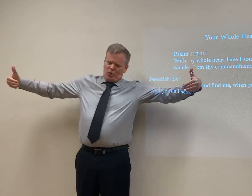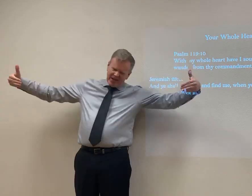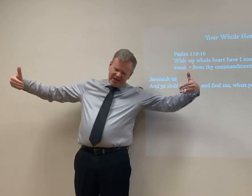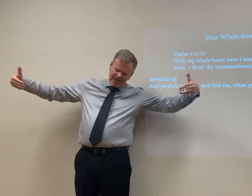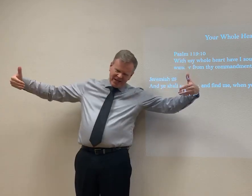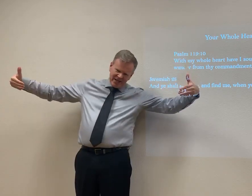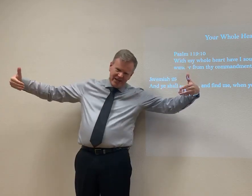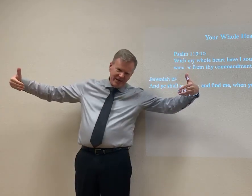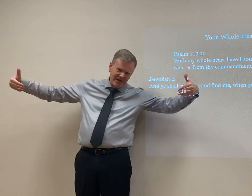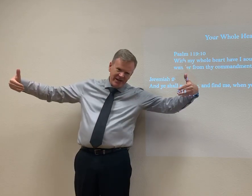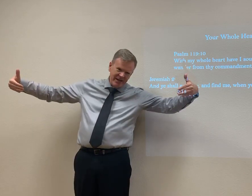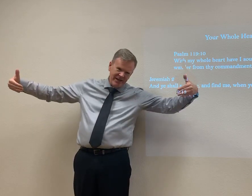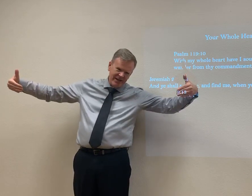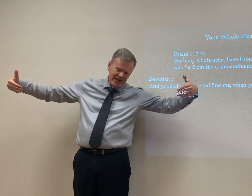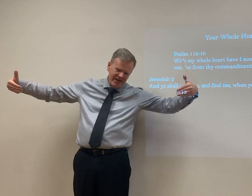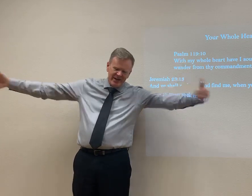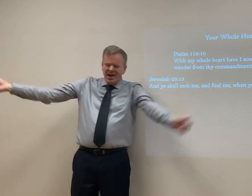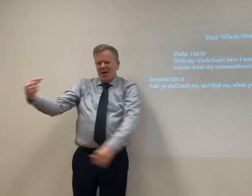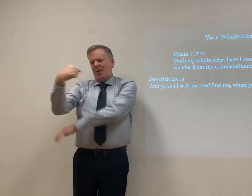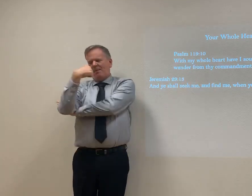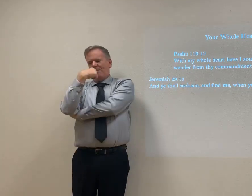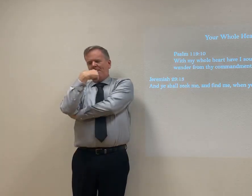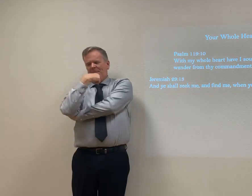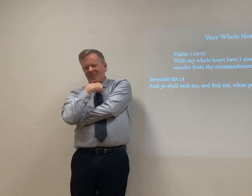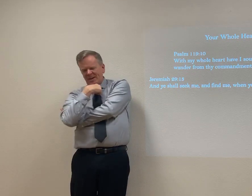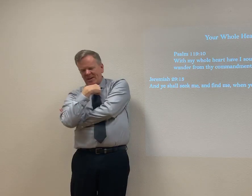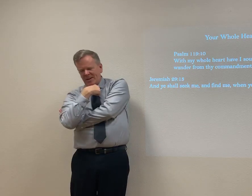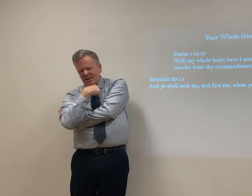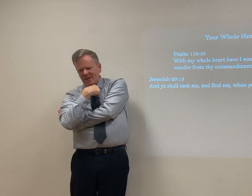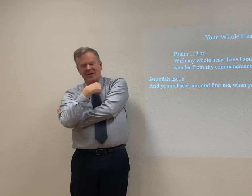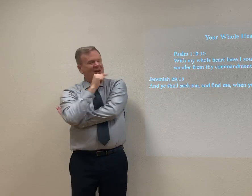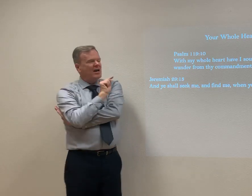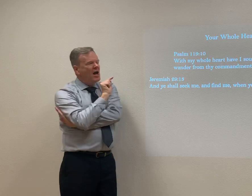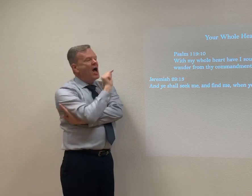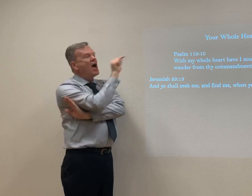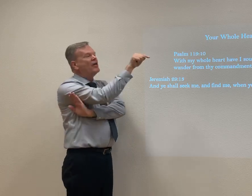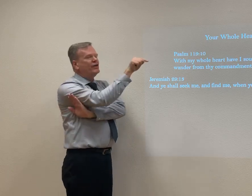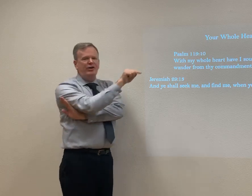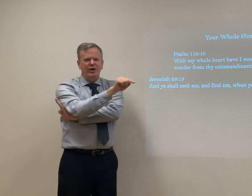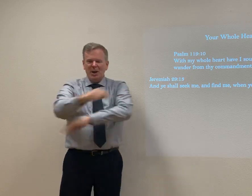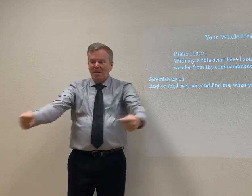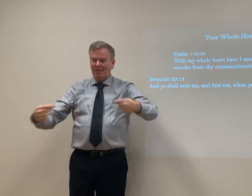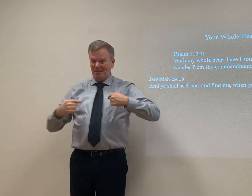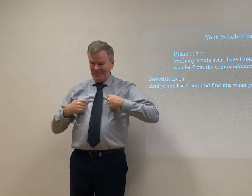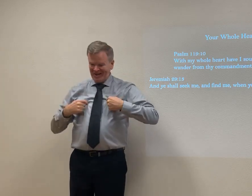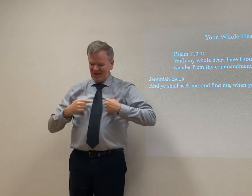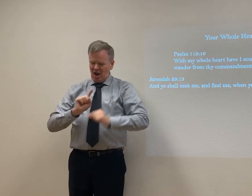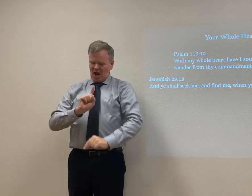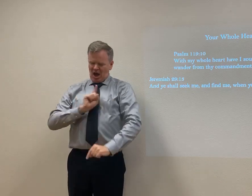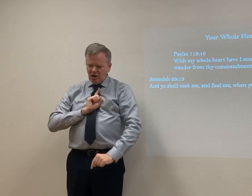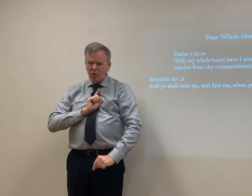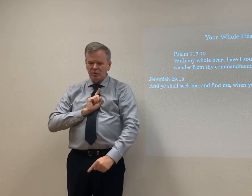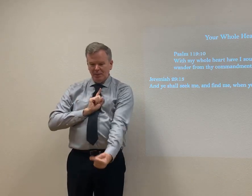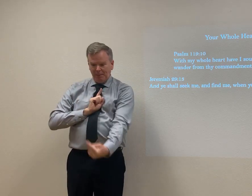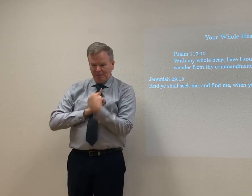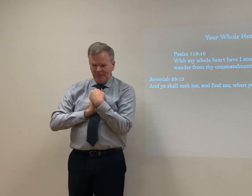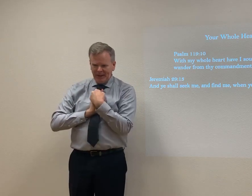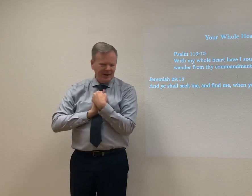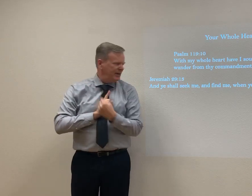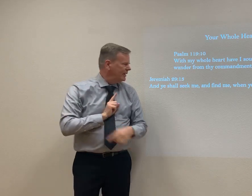Not we. Not us. Ye shall seek me. Not somebody else. Me. Just me. By